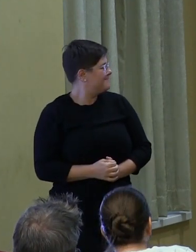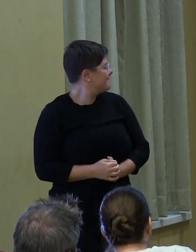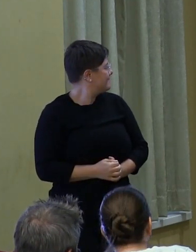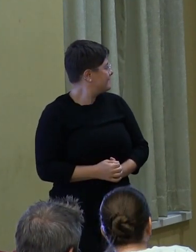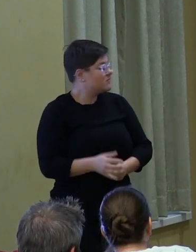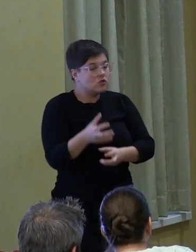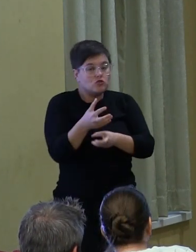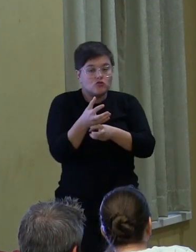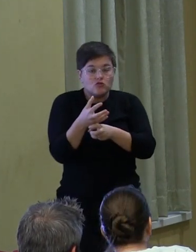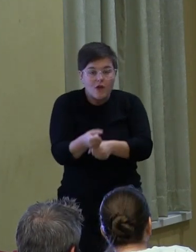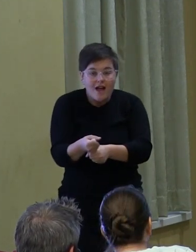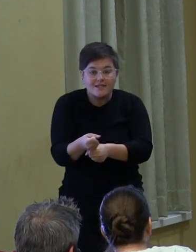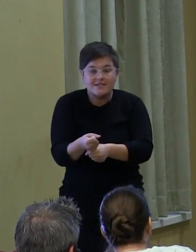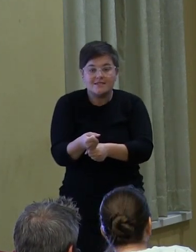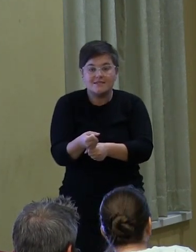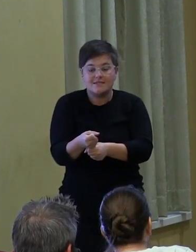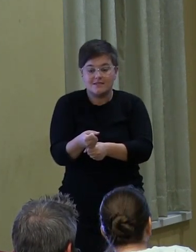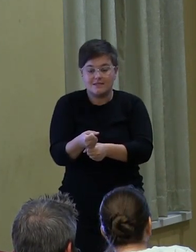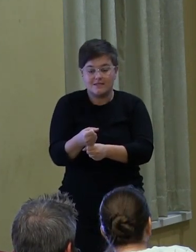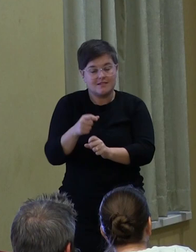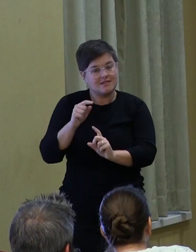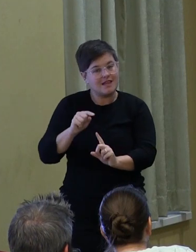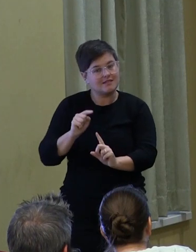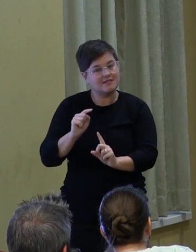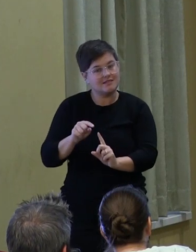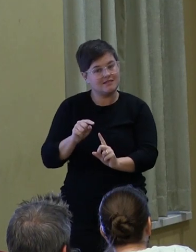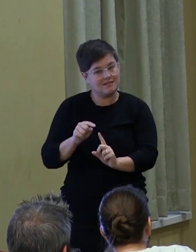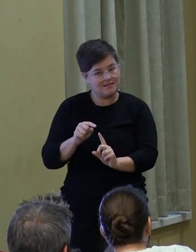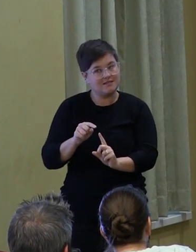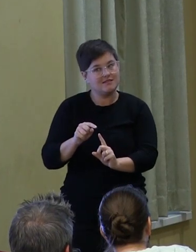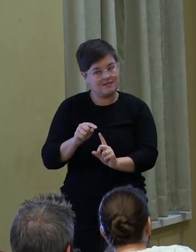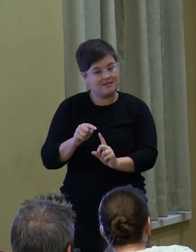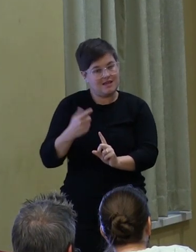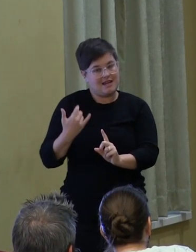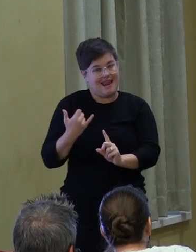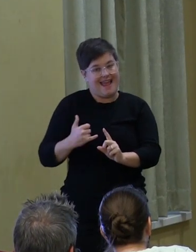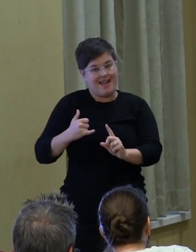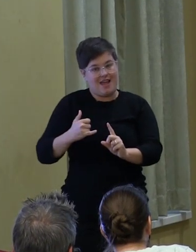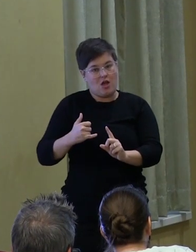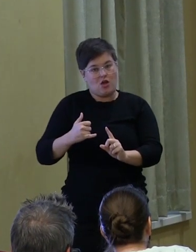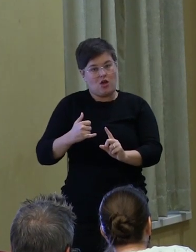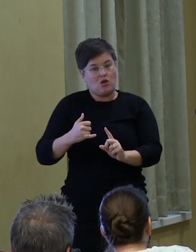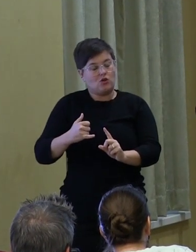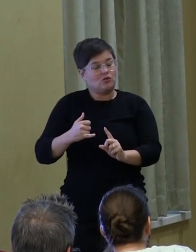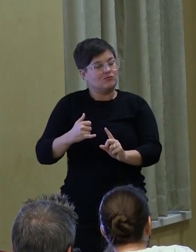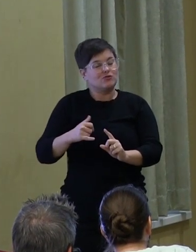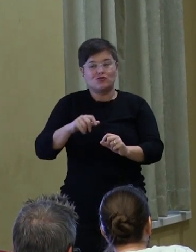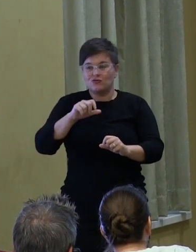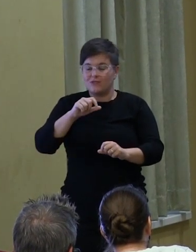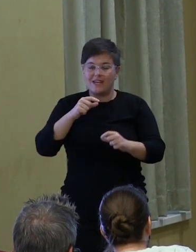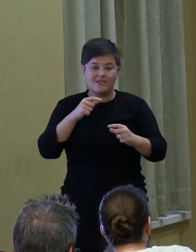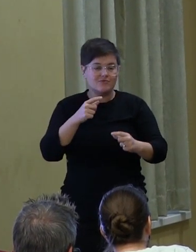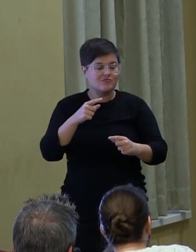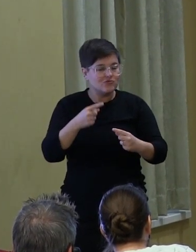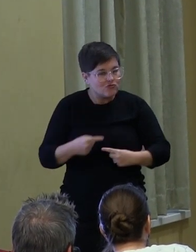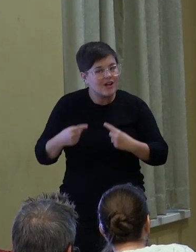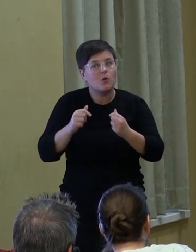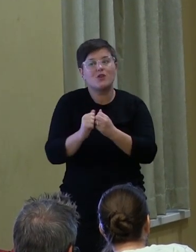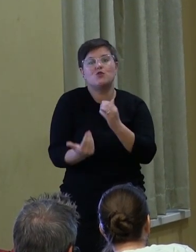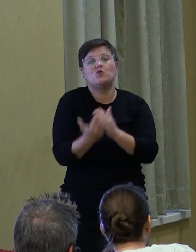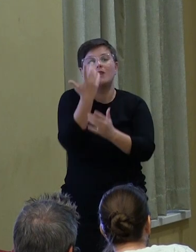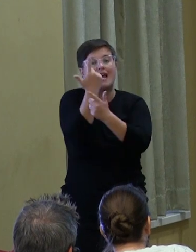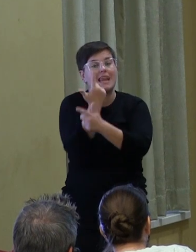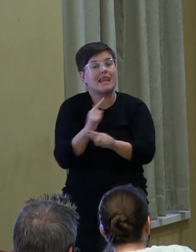Trust is struggling in a neoliberal economy where we're taught that we have to